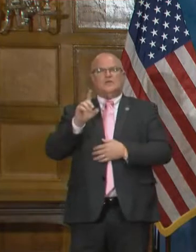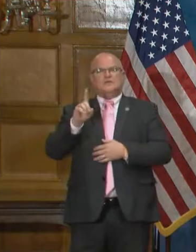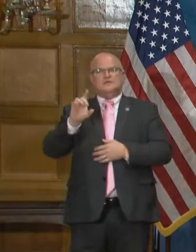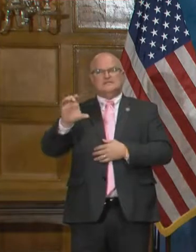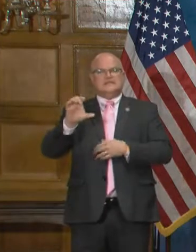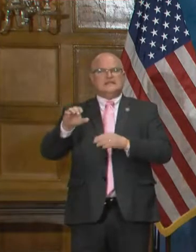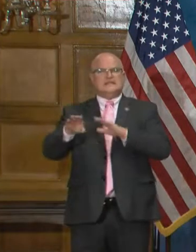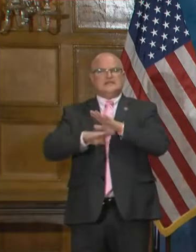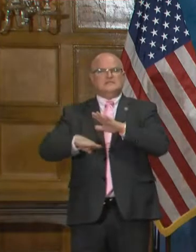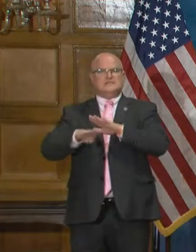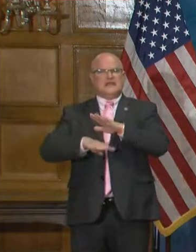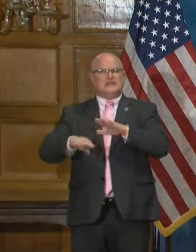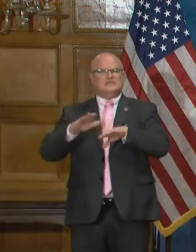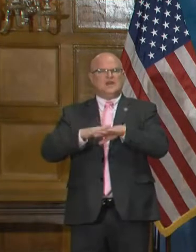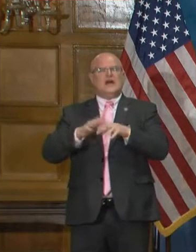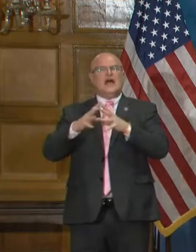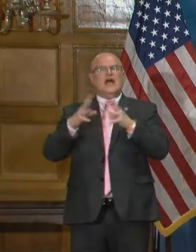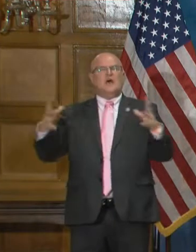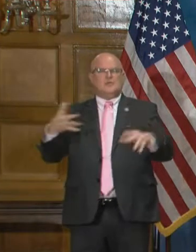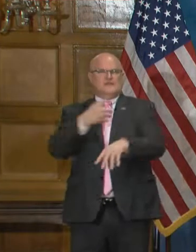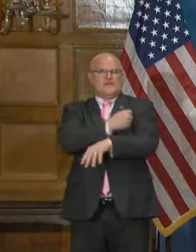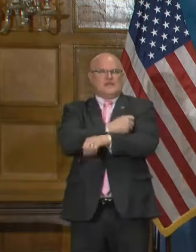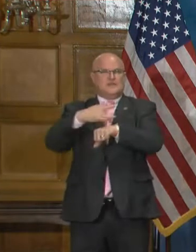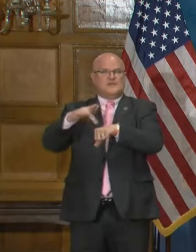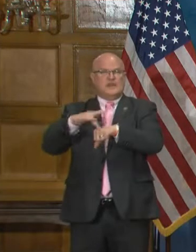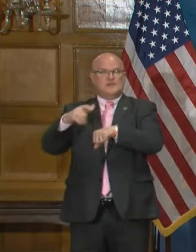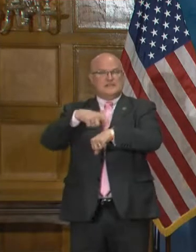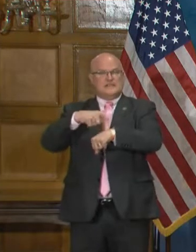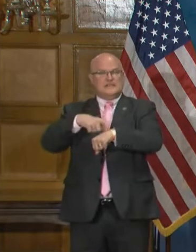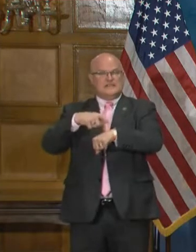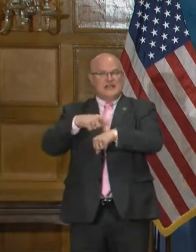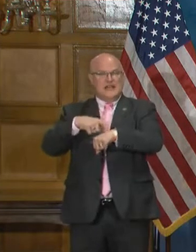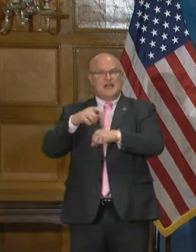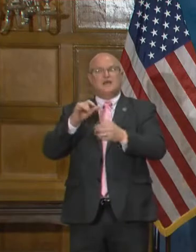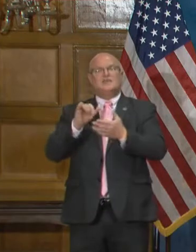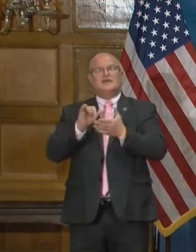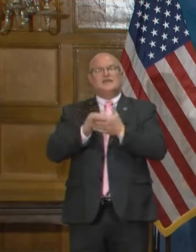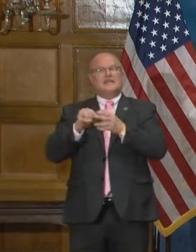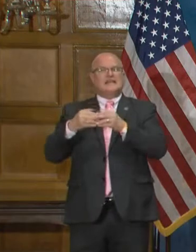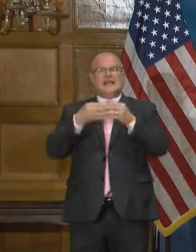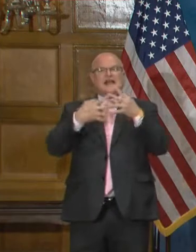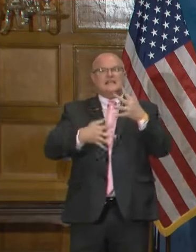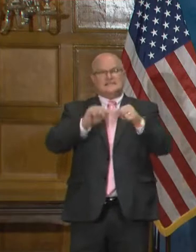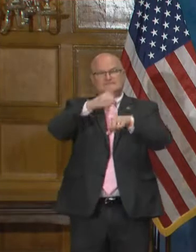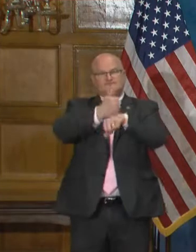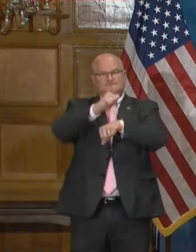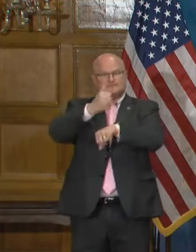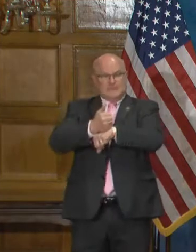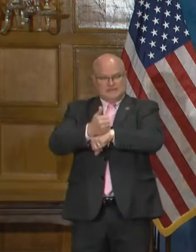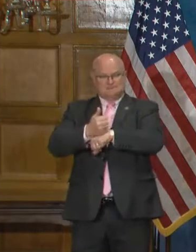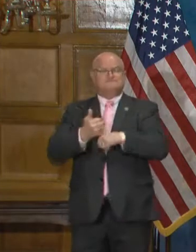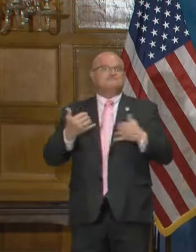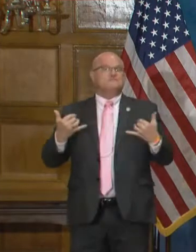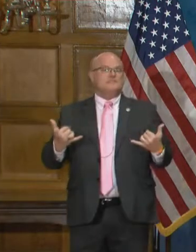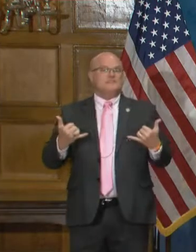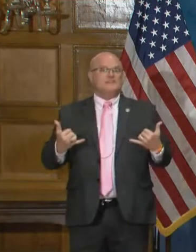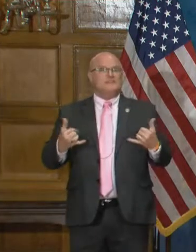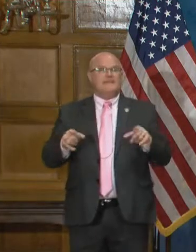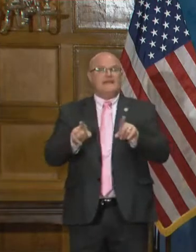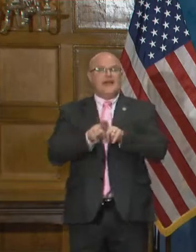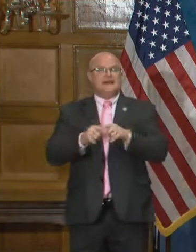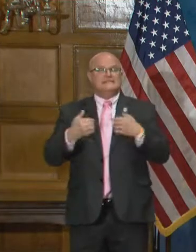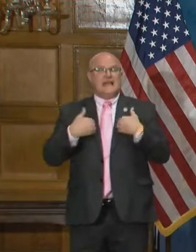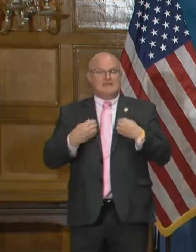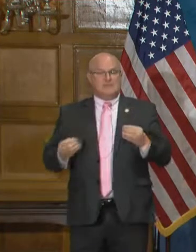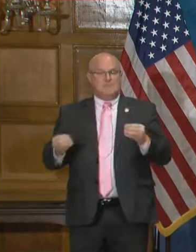category based primarily on the amount of vaccine that would be available at the time the back, the, uh, guidelines were, were determined. Now, as we have